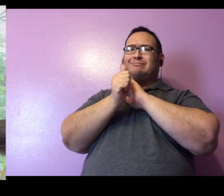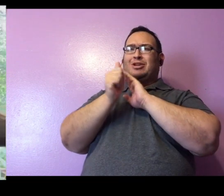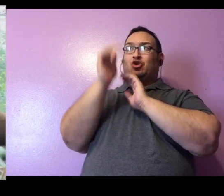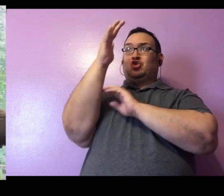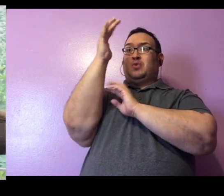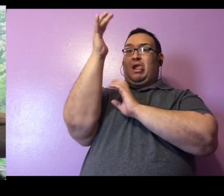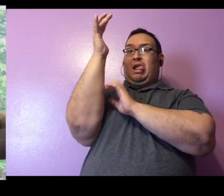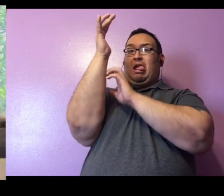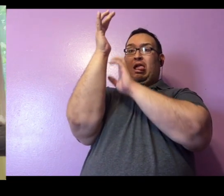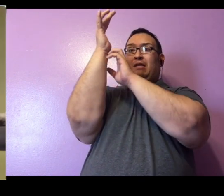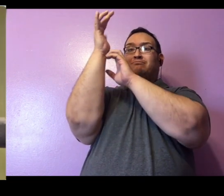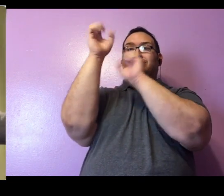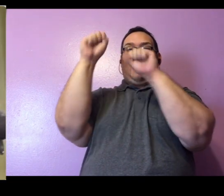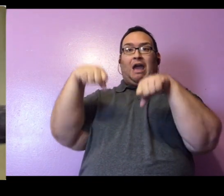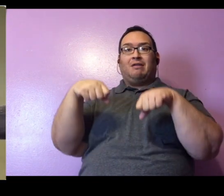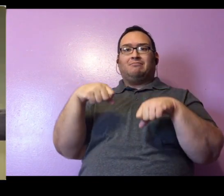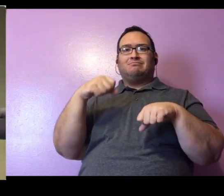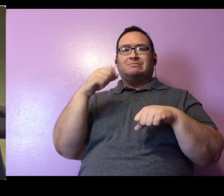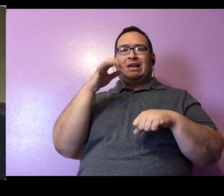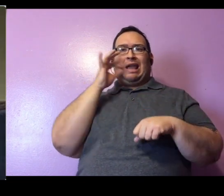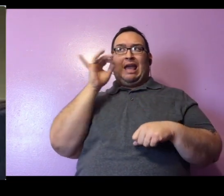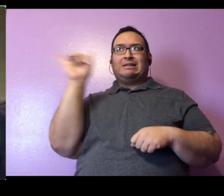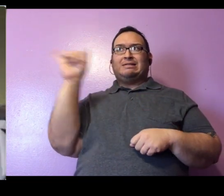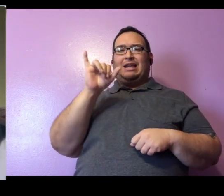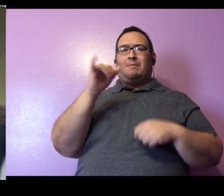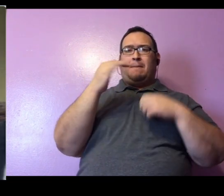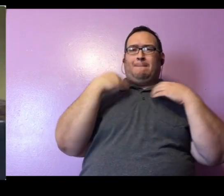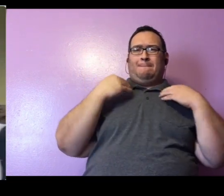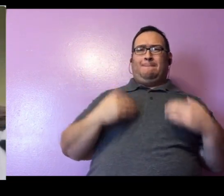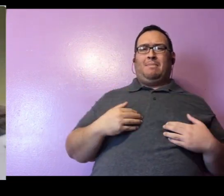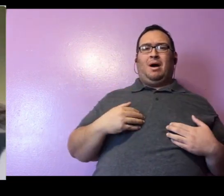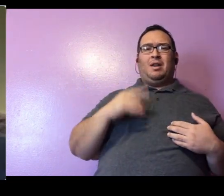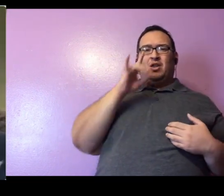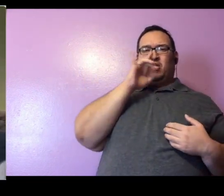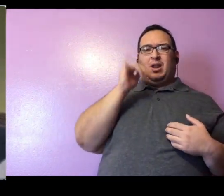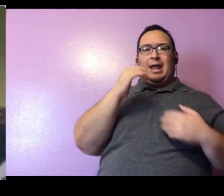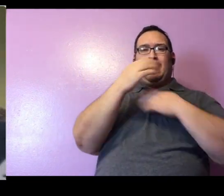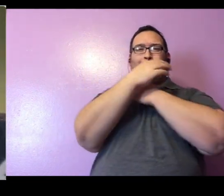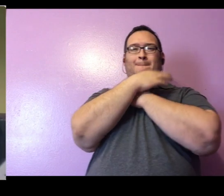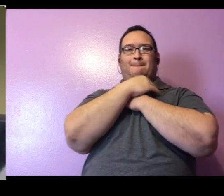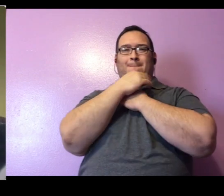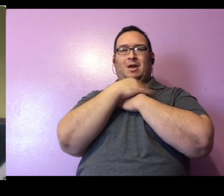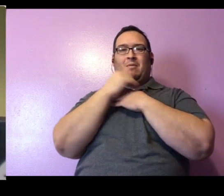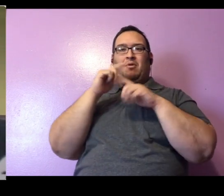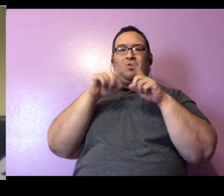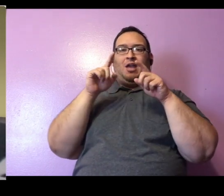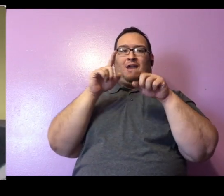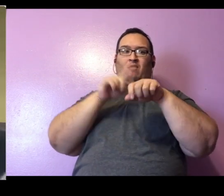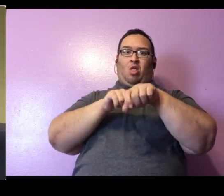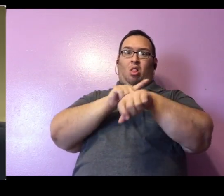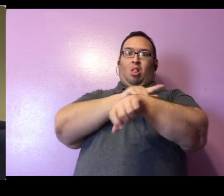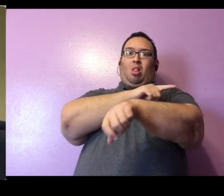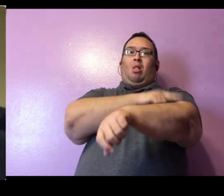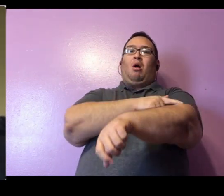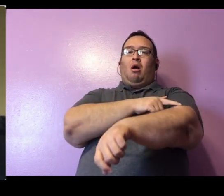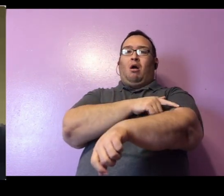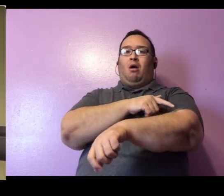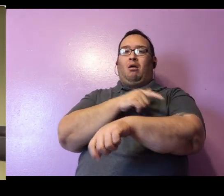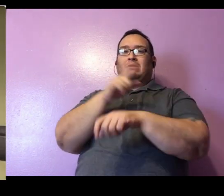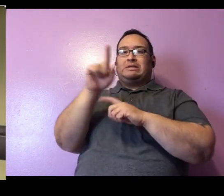cats. And then they have the body that almost looks like a bear, except they have that nice long prehantile tail. So I think if I were to get to